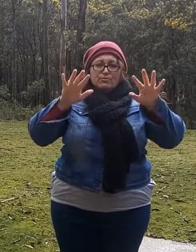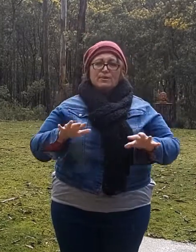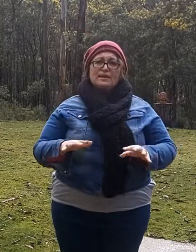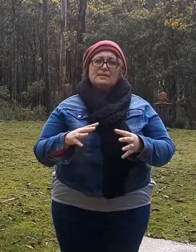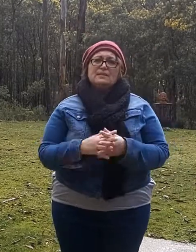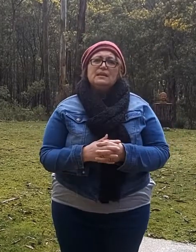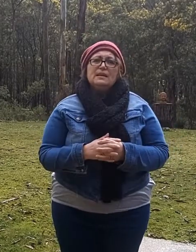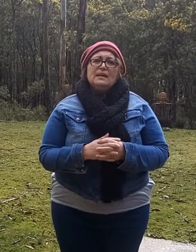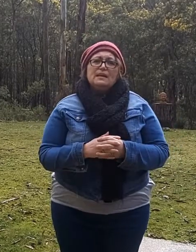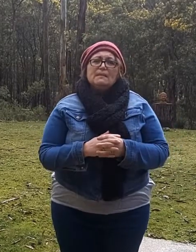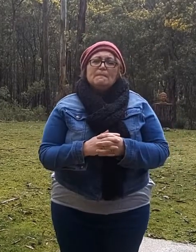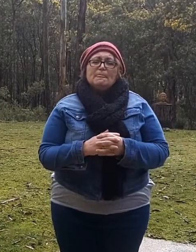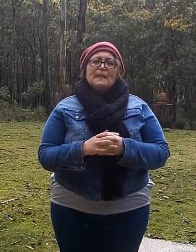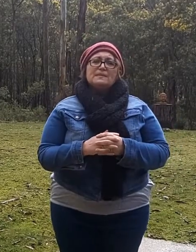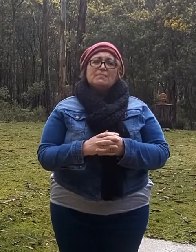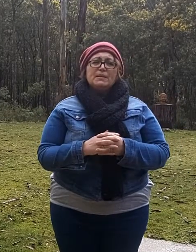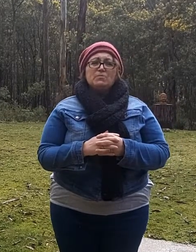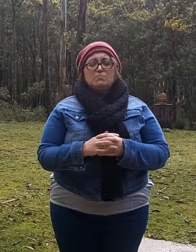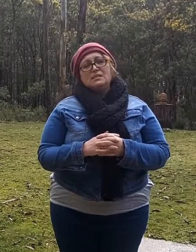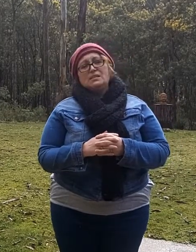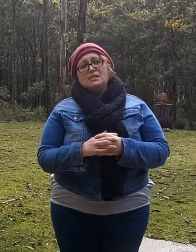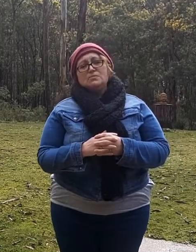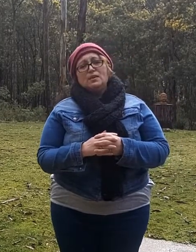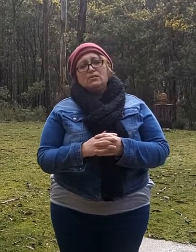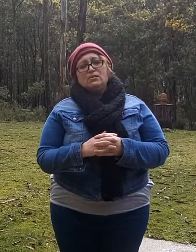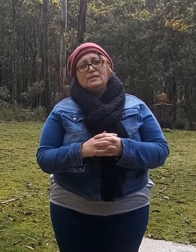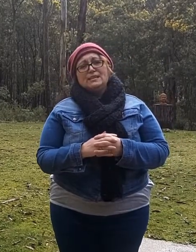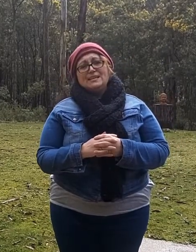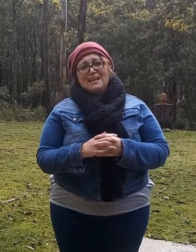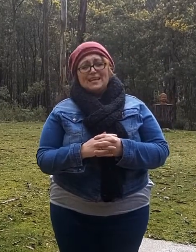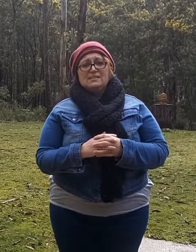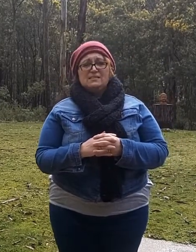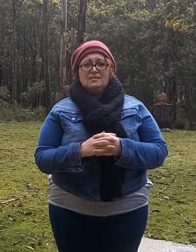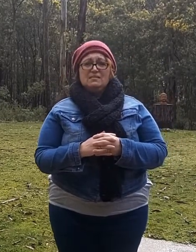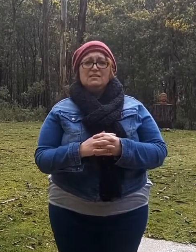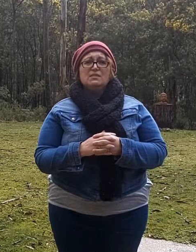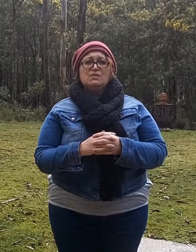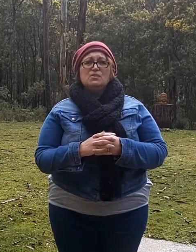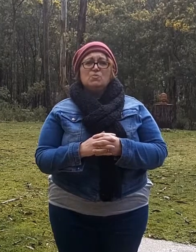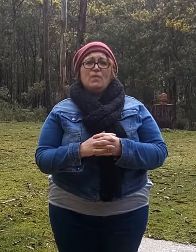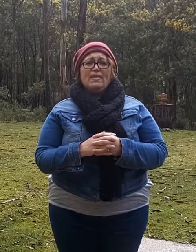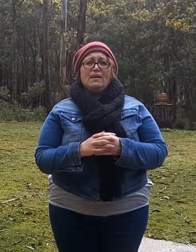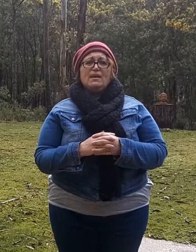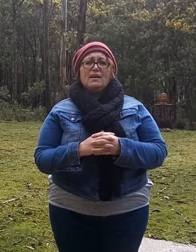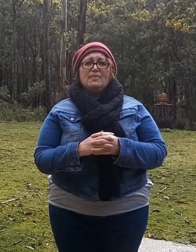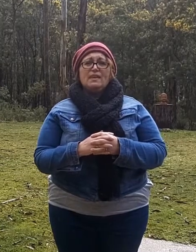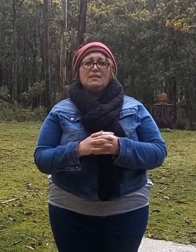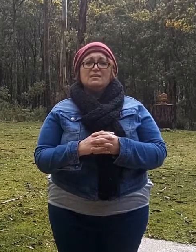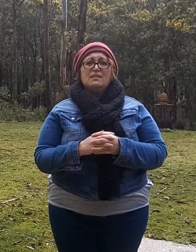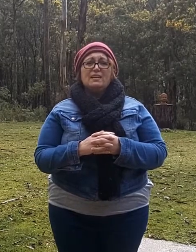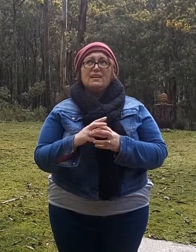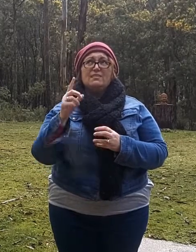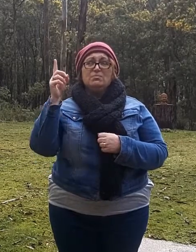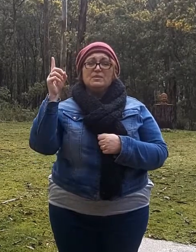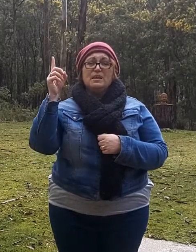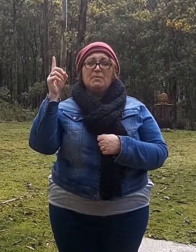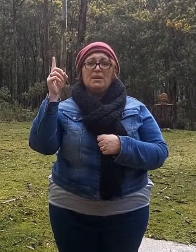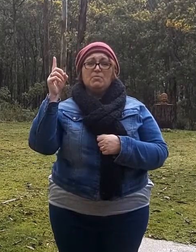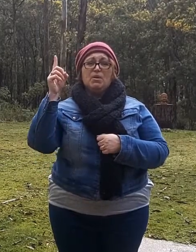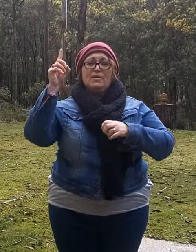trees now some of the signs we can use connected to weather are things like what's happening at the moment